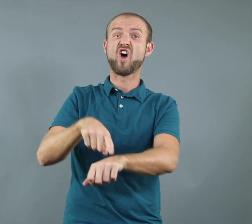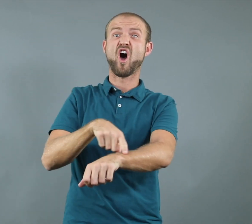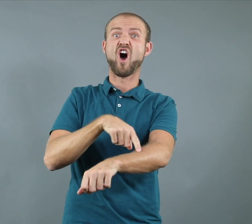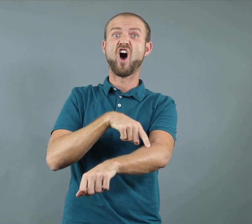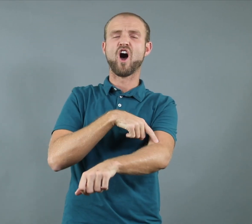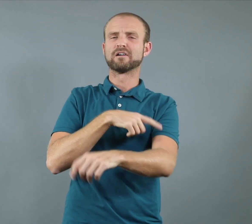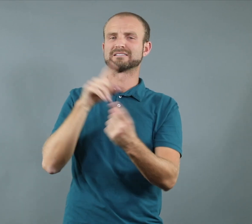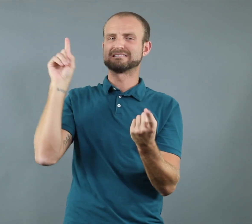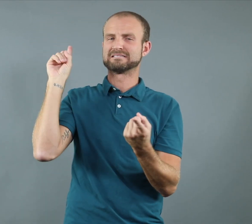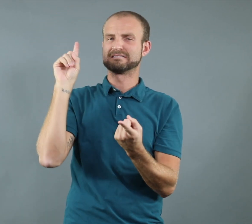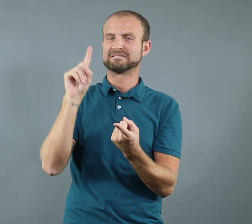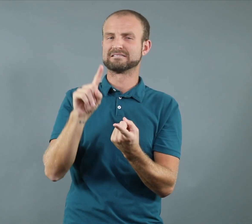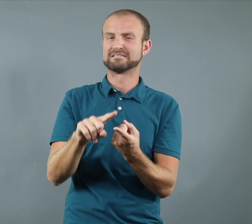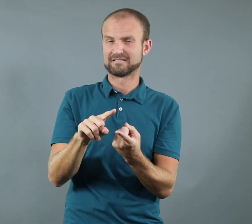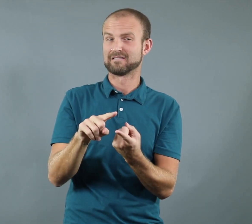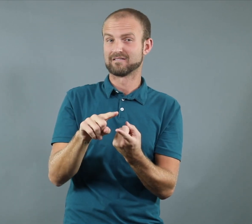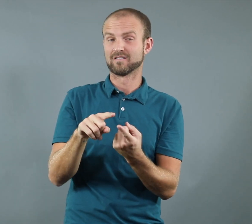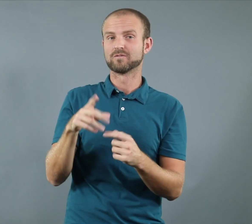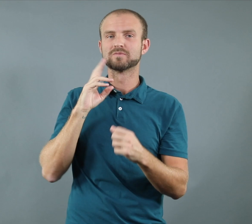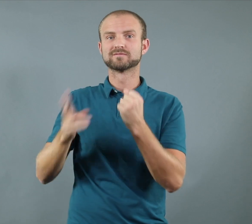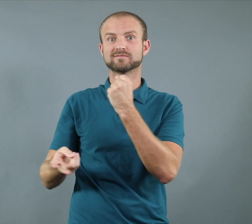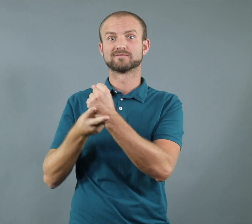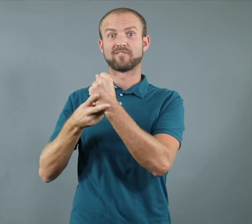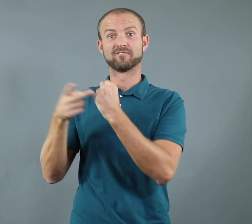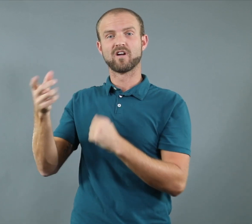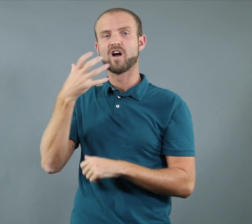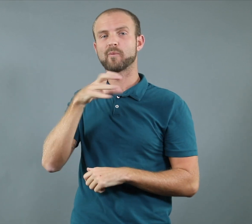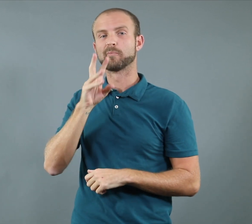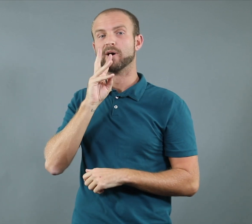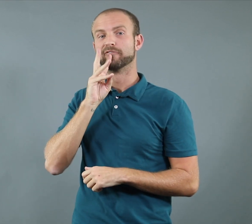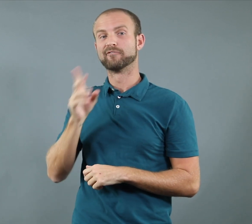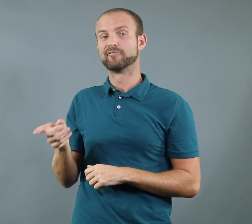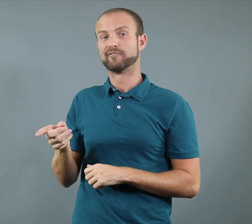It is suggested that you take a shorter shower and that means you are using less hot water.